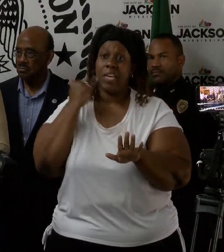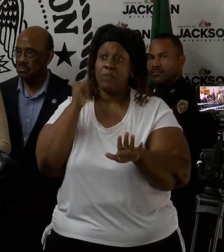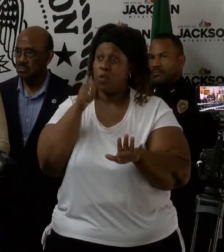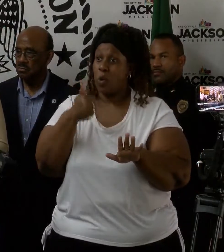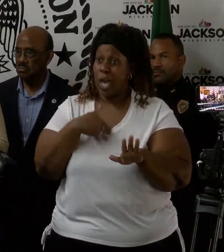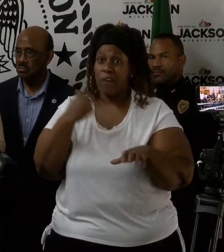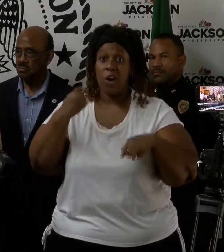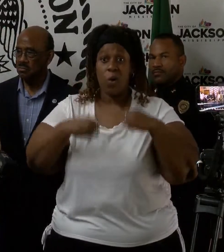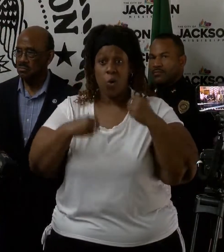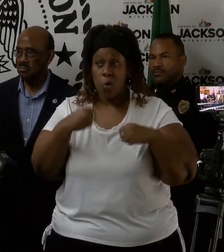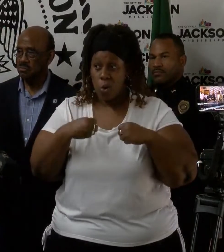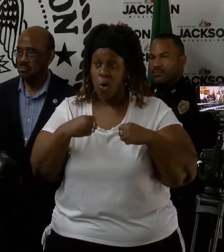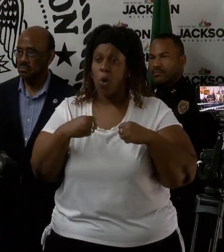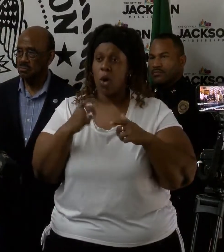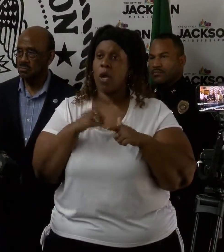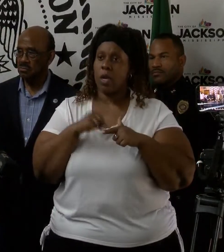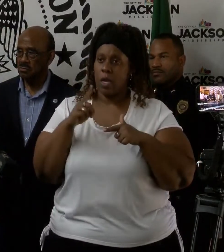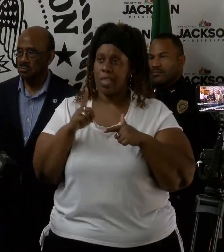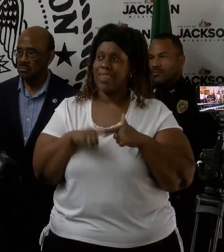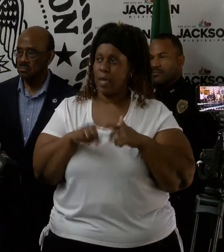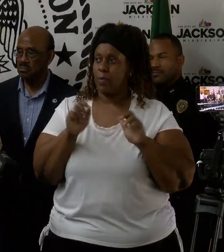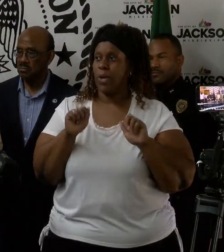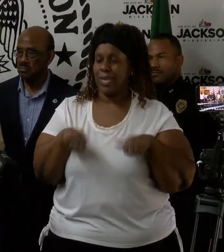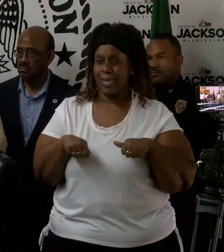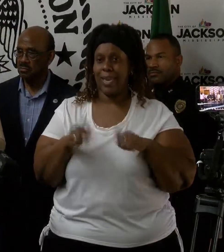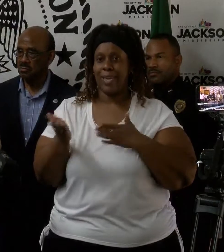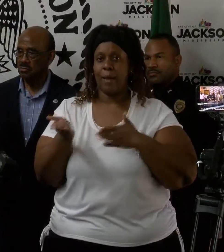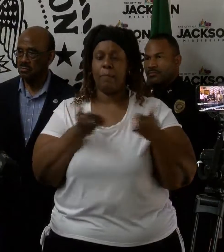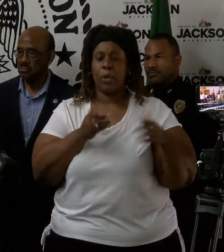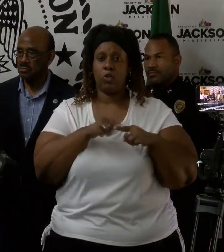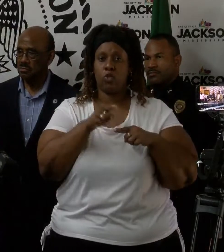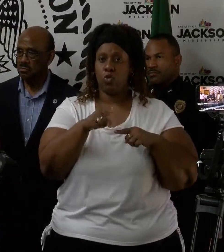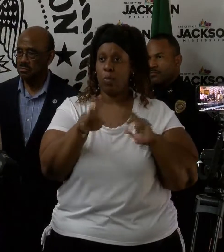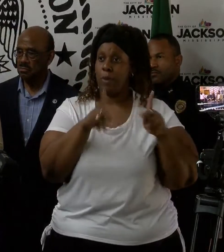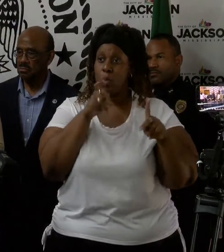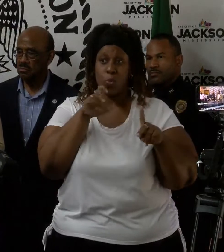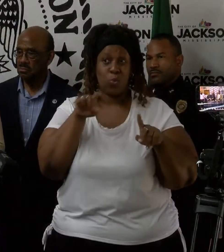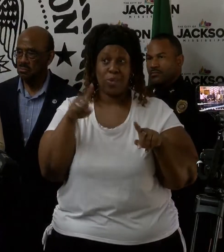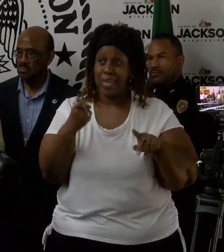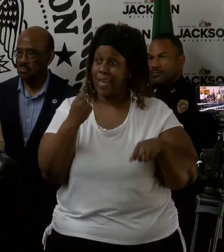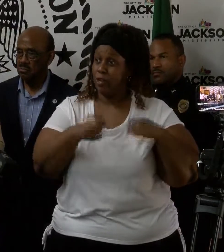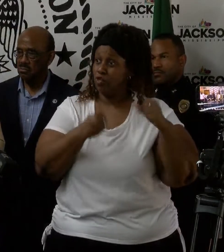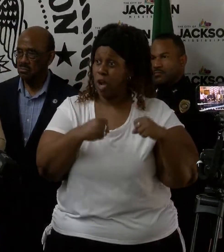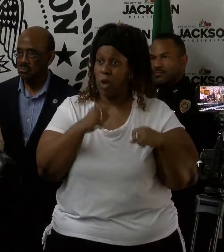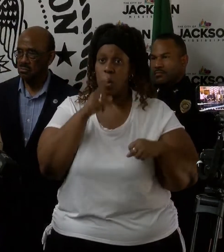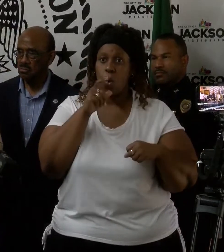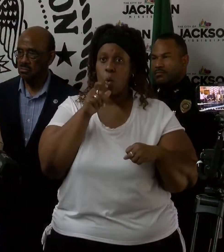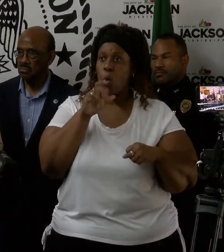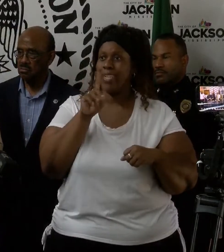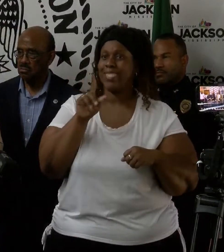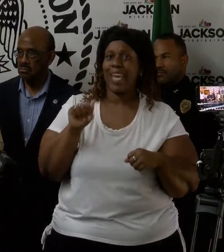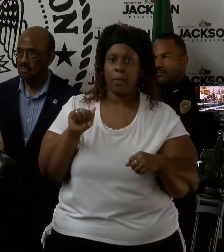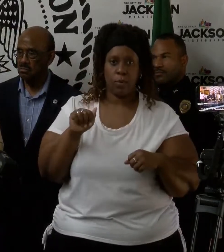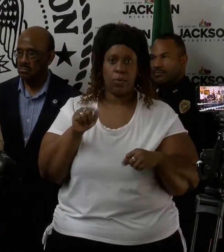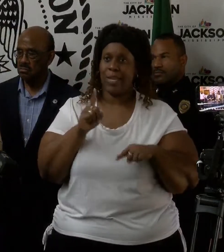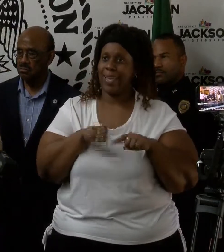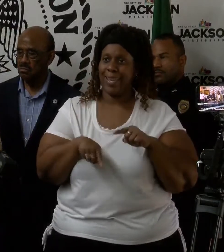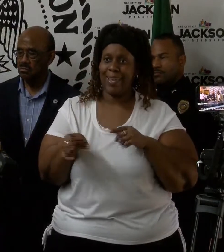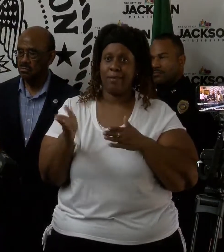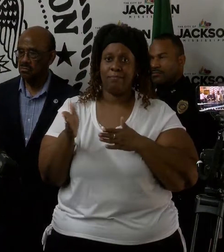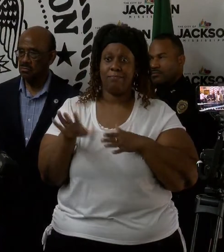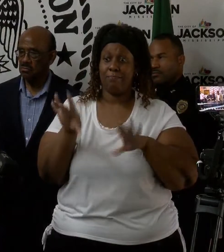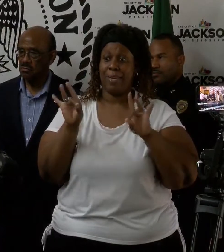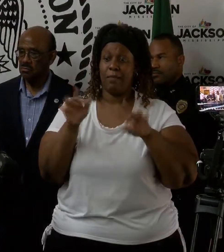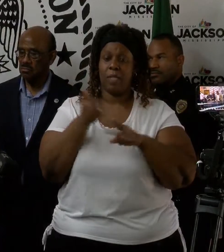that. We want to reserve their assistance for those that are incapable of retrieving their sandbags for themselves.